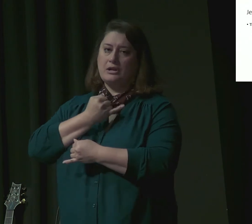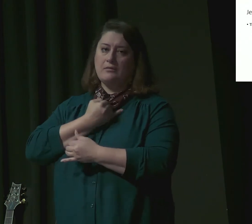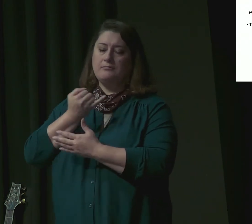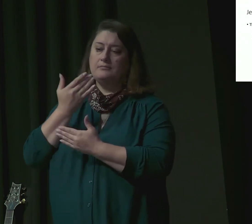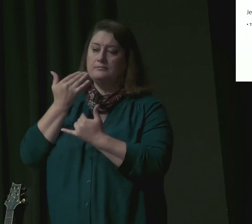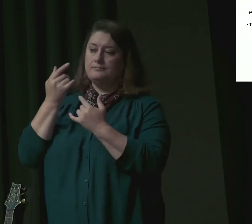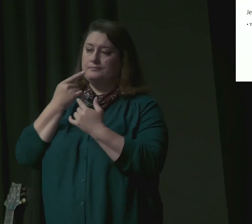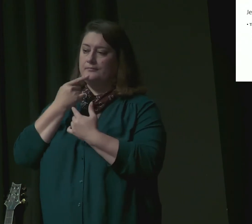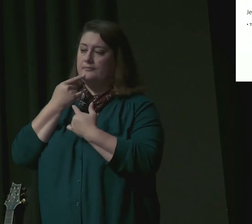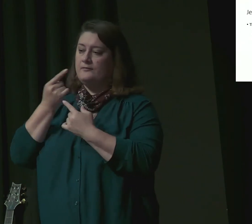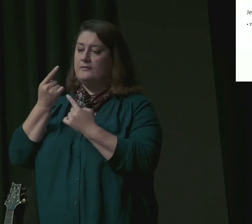to 14.